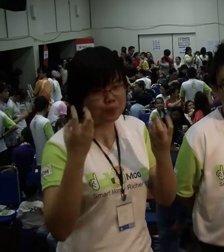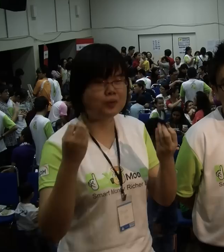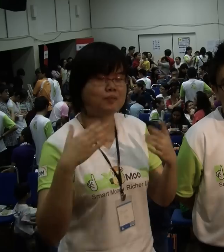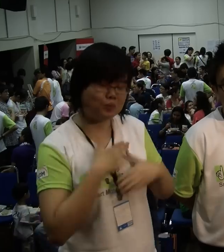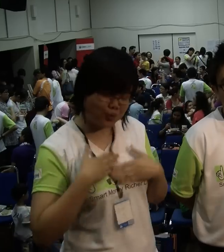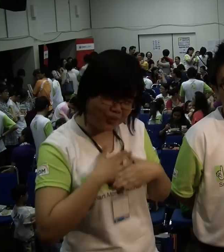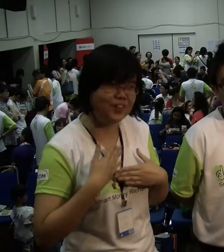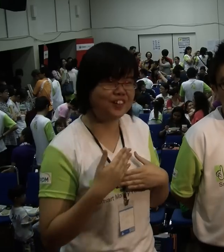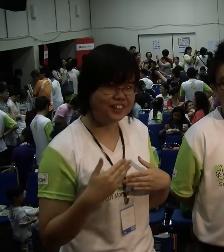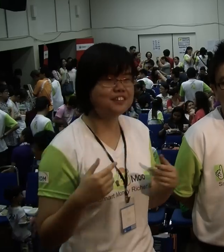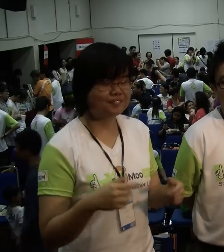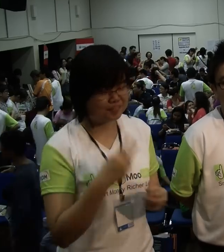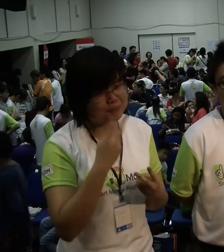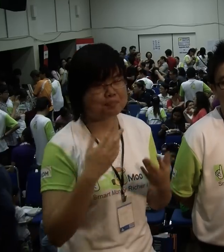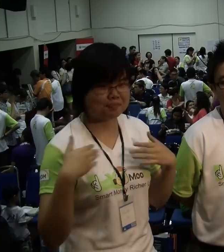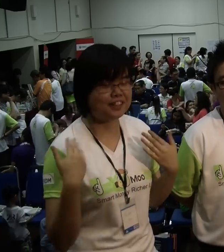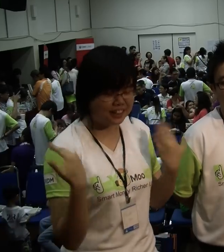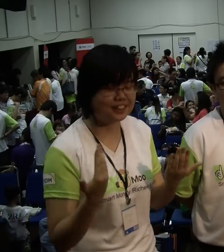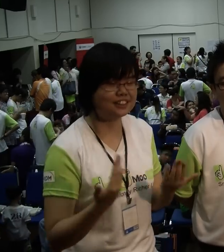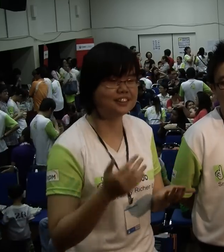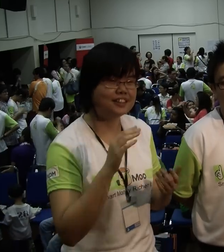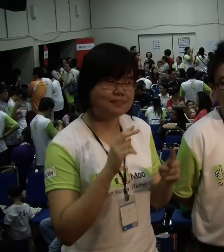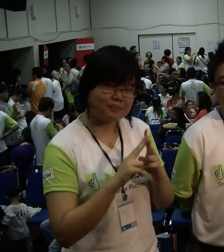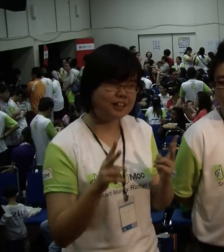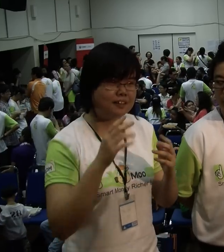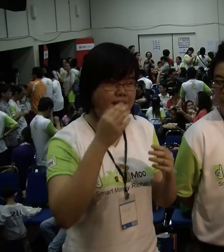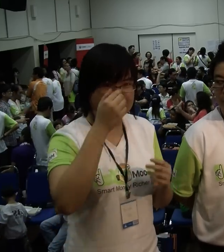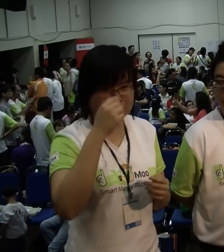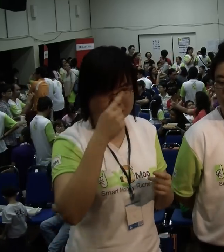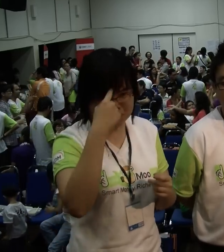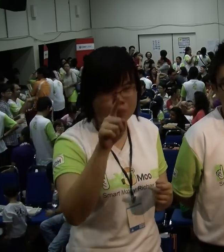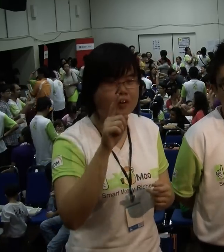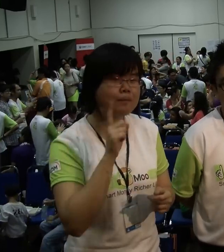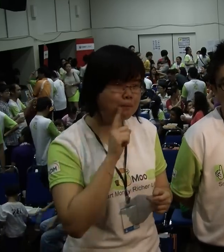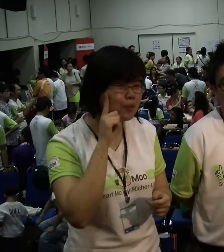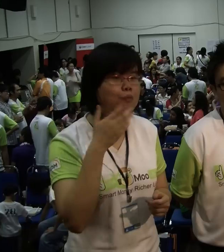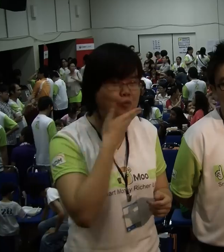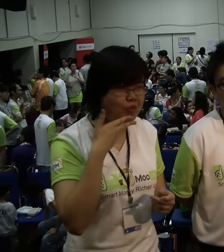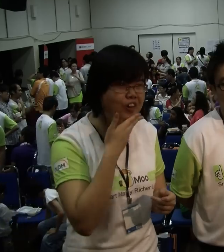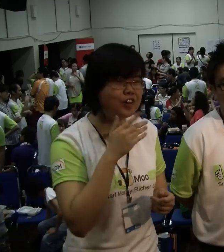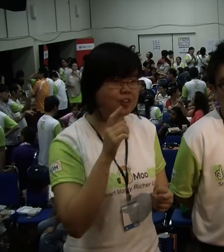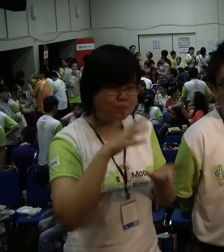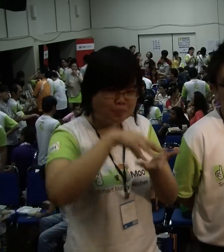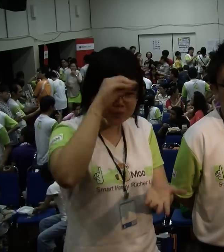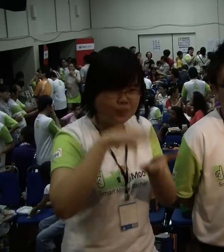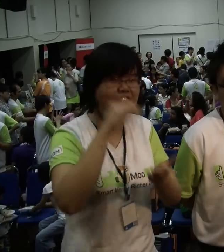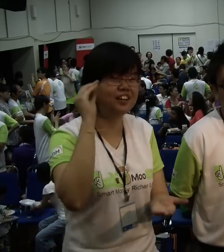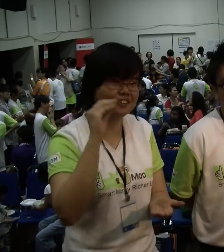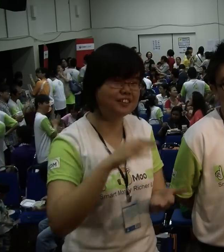for many to enjoy the games and be happy. Now, the young people to also learn the process. So we